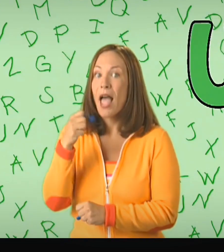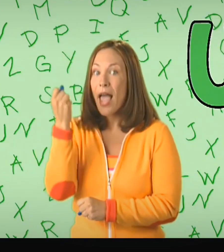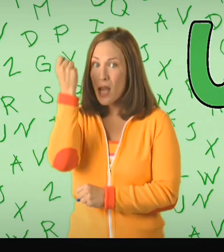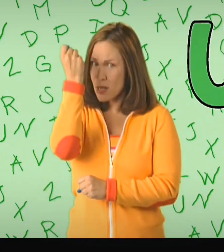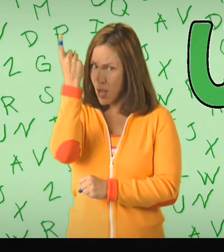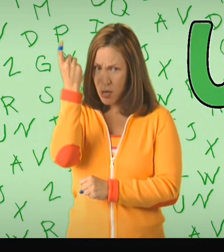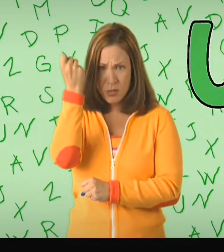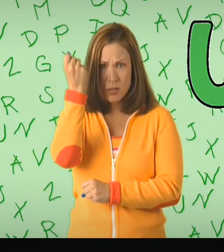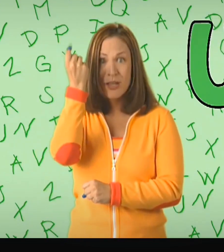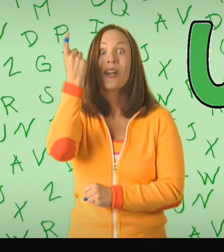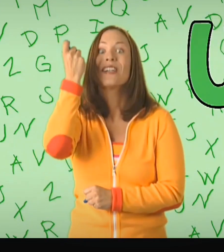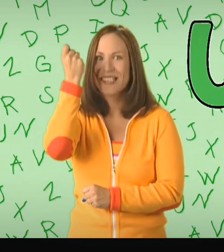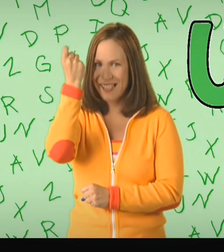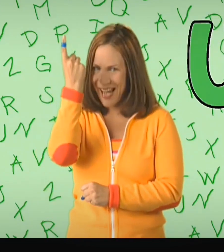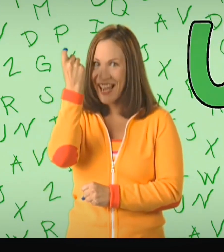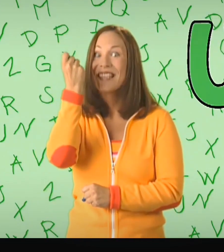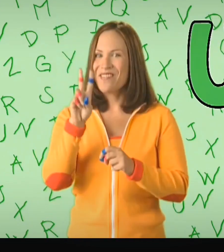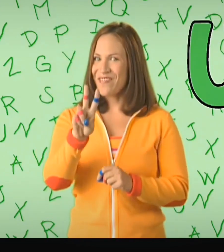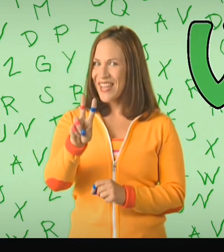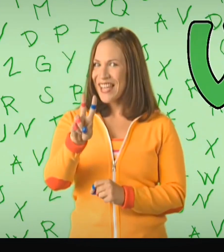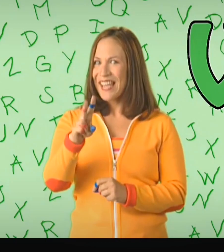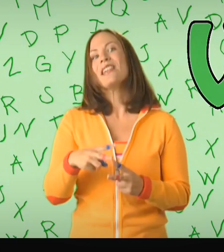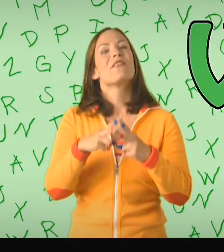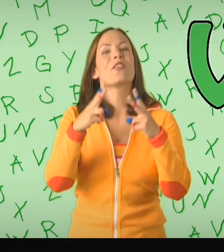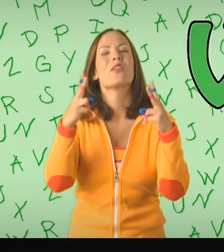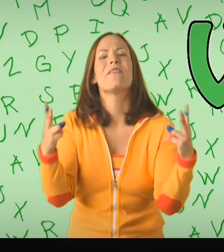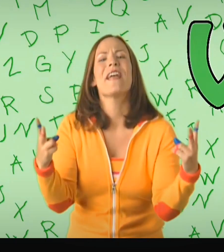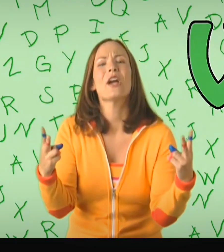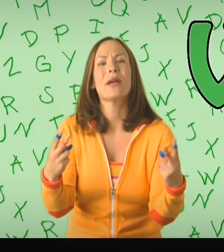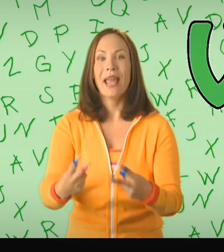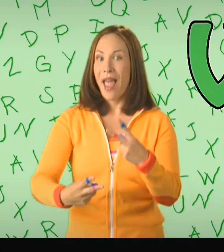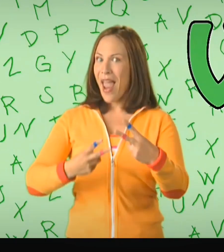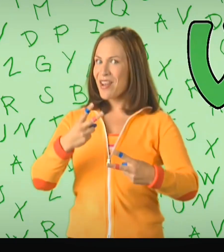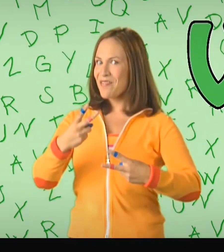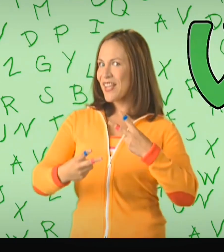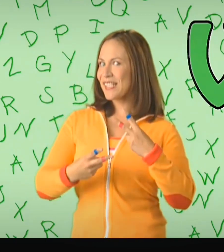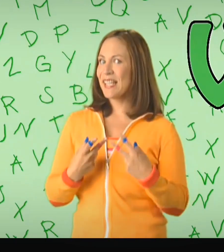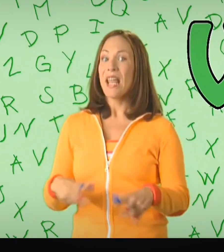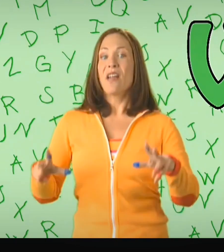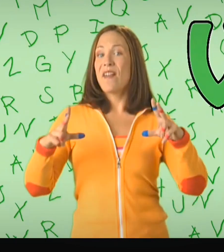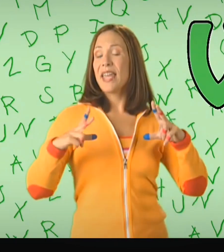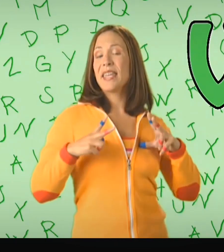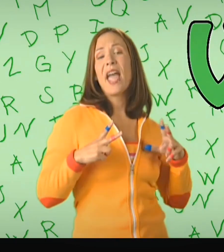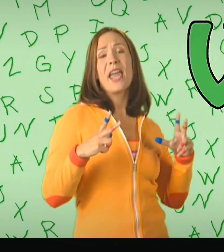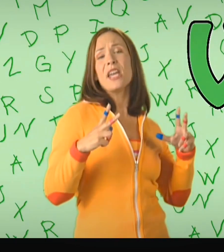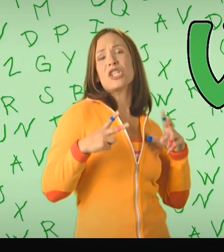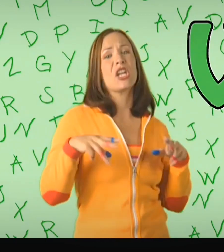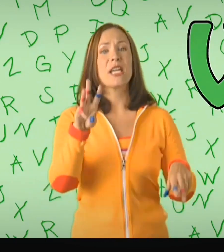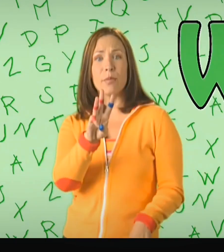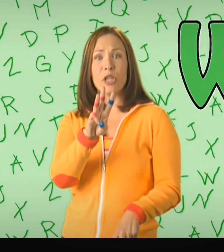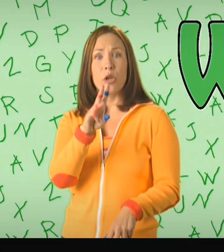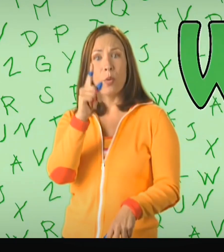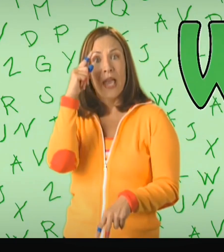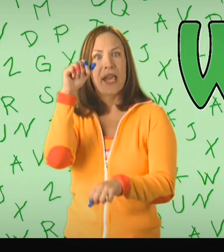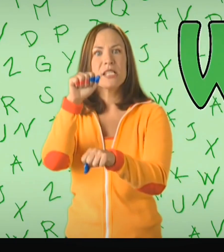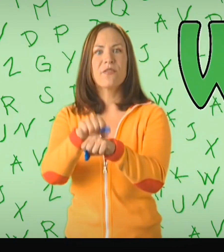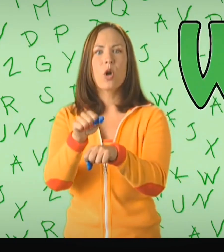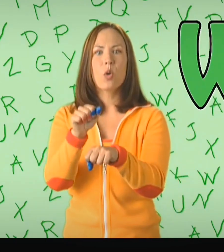Understand V is for Very and Visit, Vacation W is for Work and